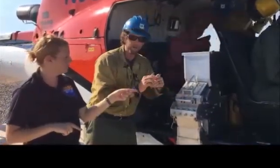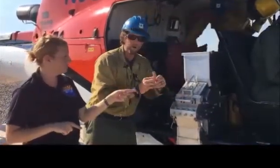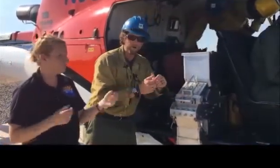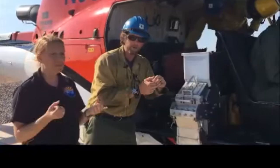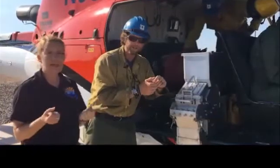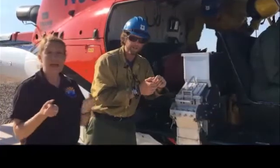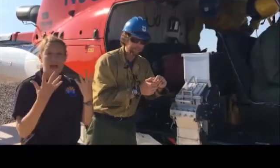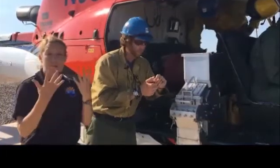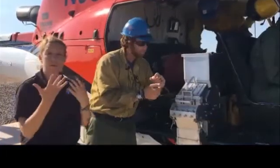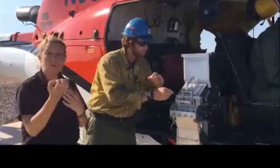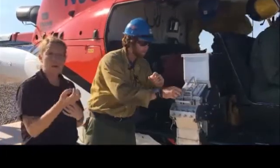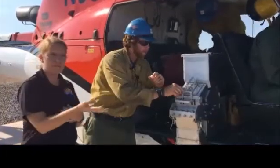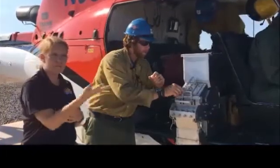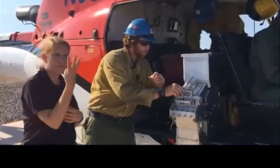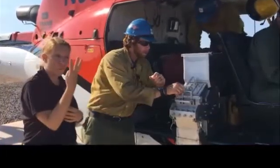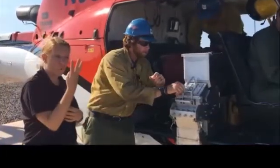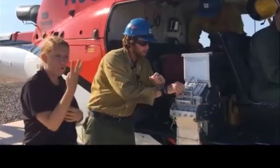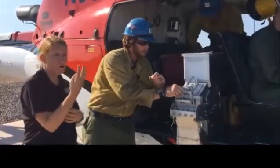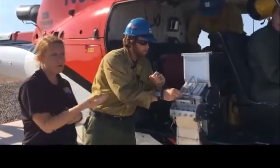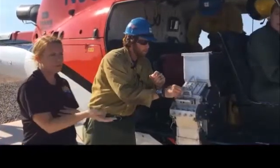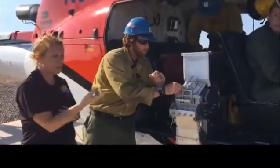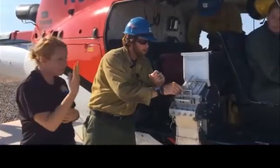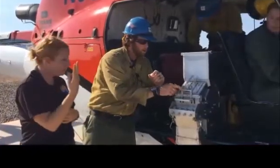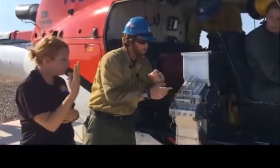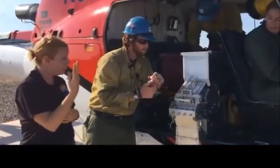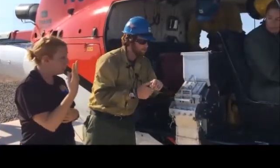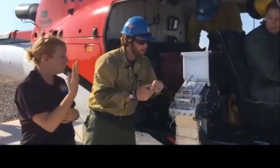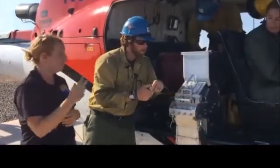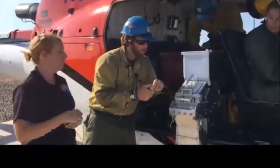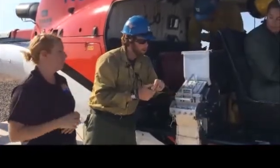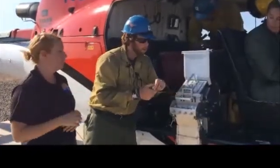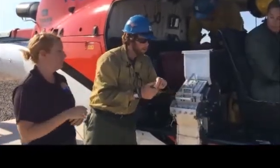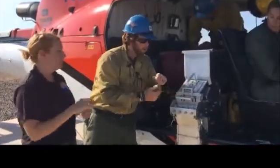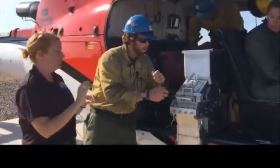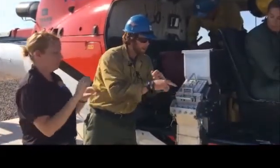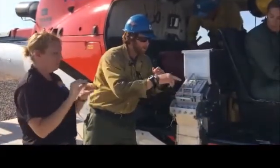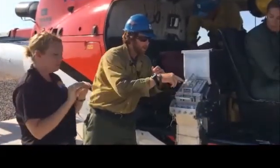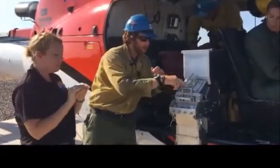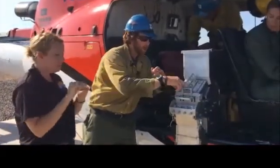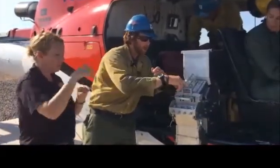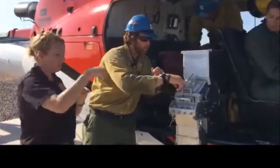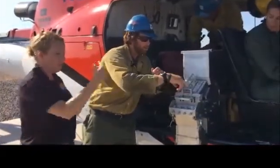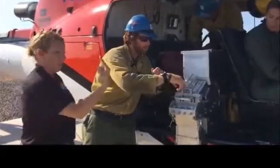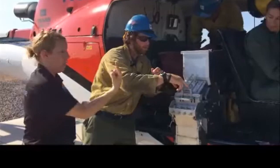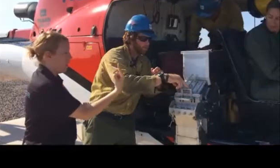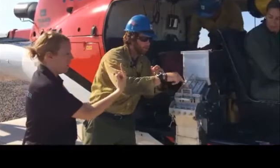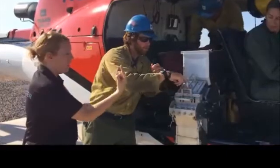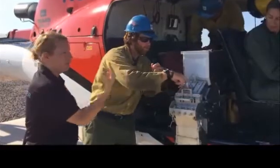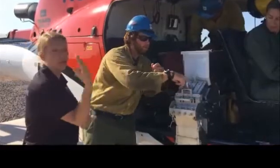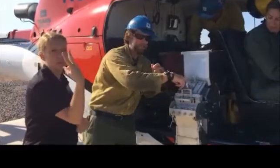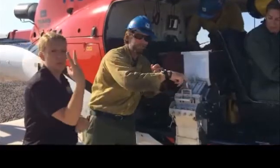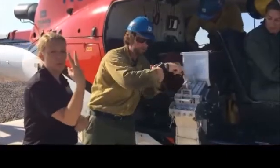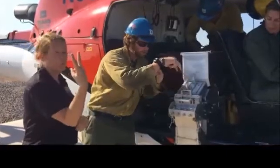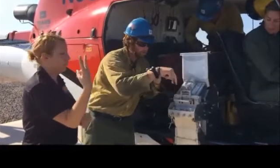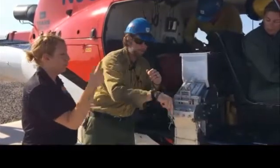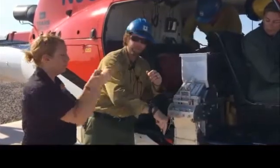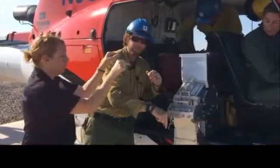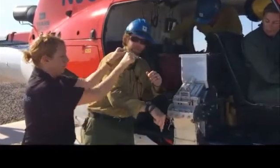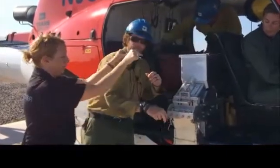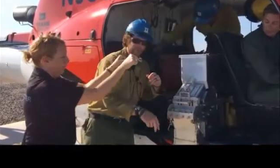you want to release at a time. When you have one of these bars open, it's going to allow only two of these chambers to release chutes.